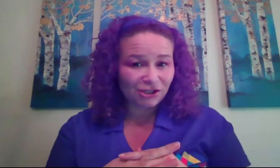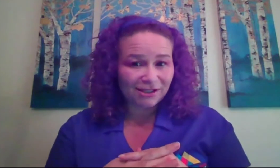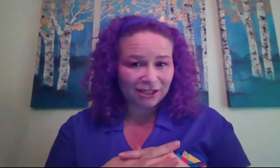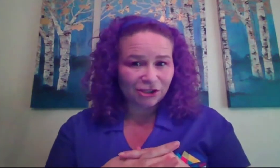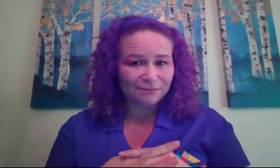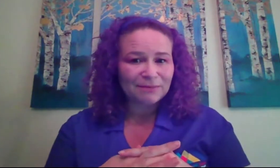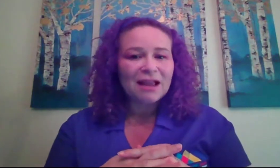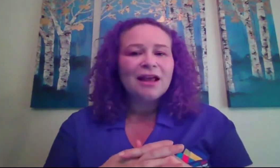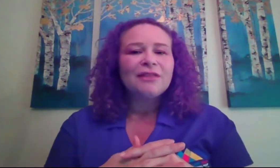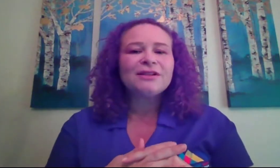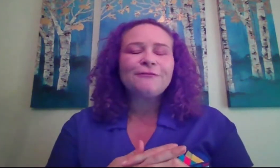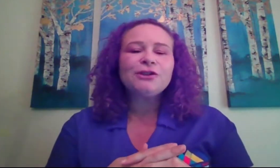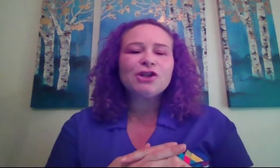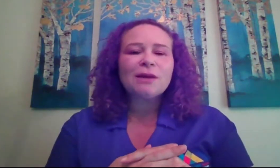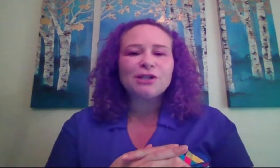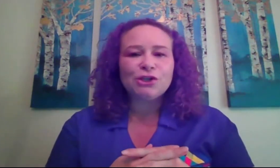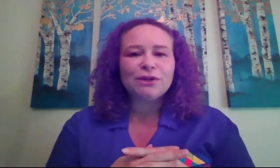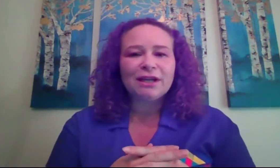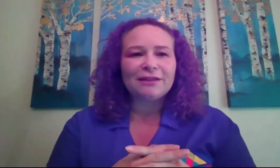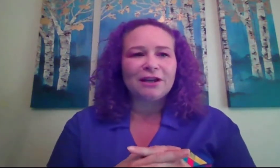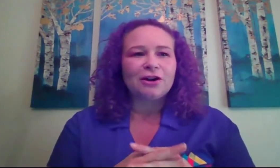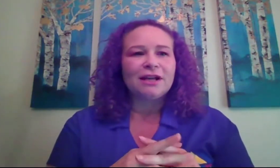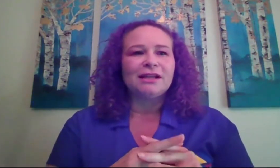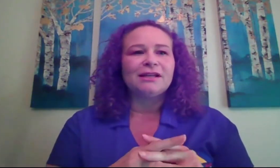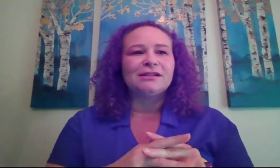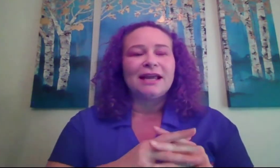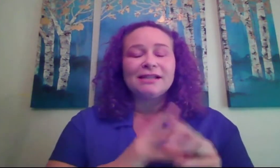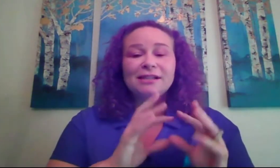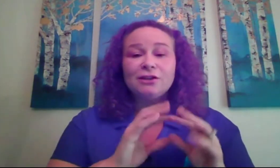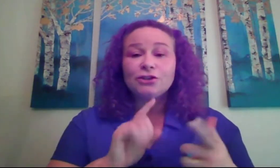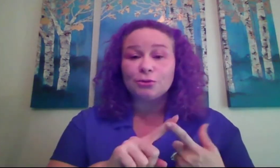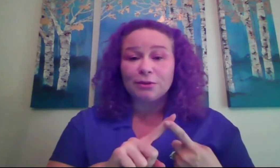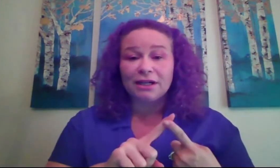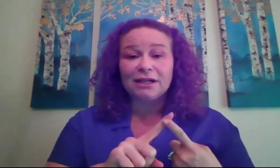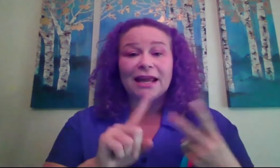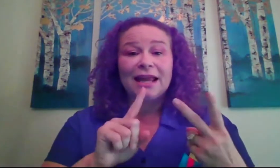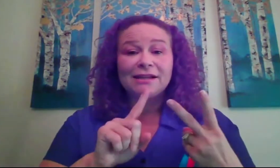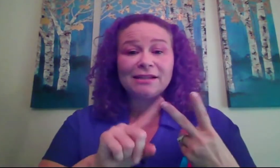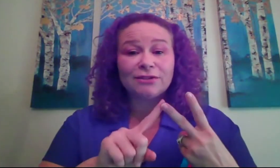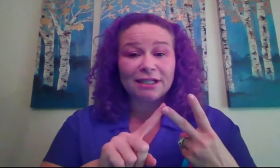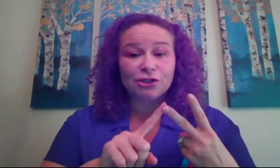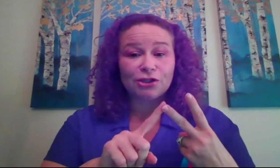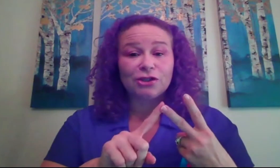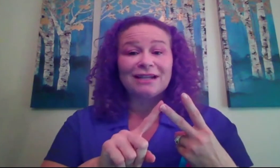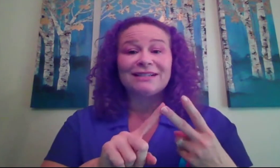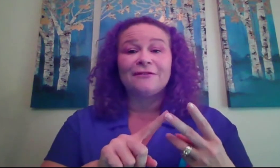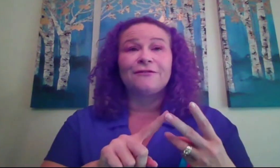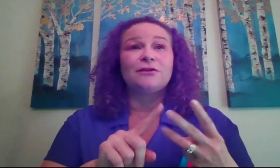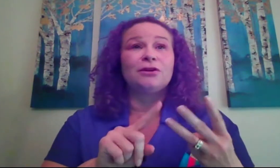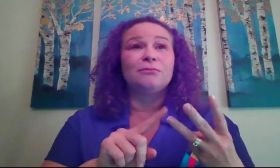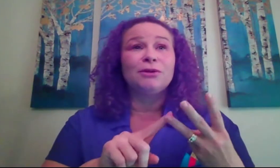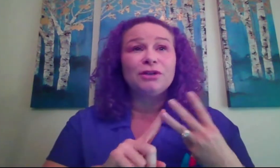section. The different jobs that you can get there is ASL Interpreting, an ASL teacher, a deaf community